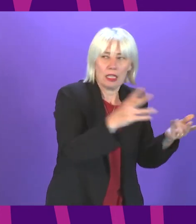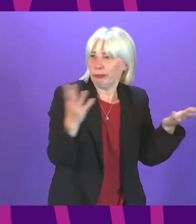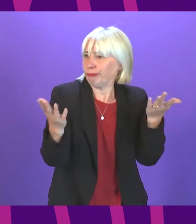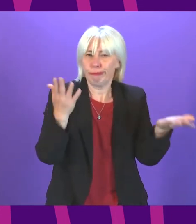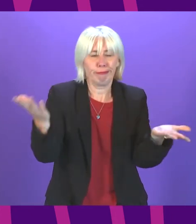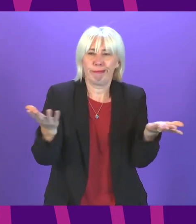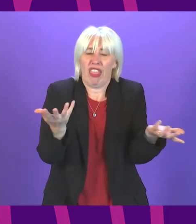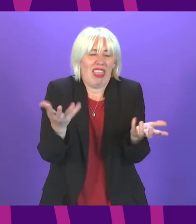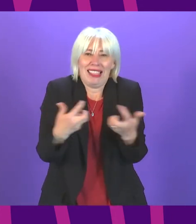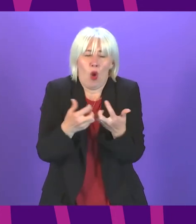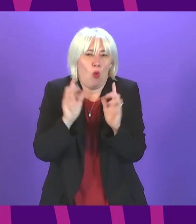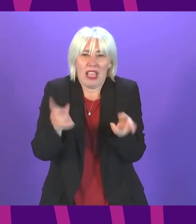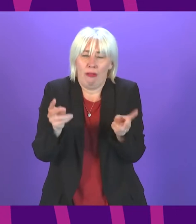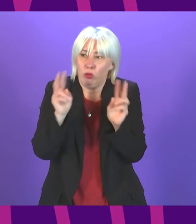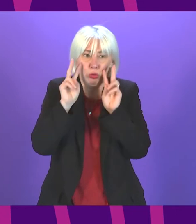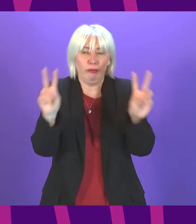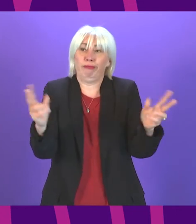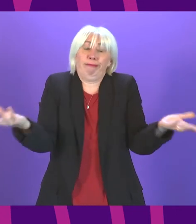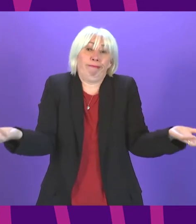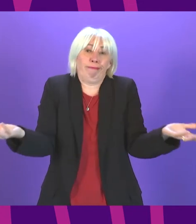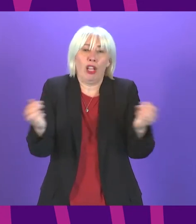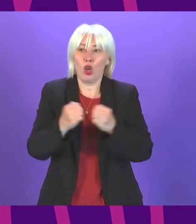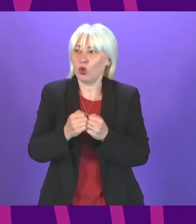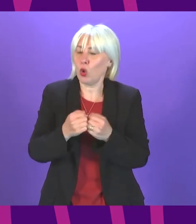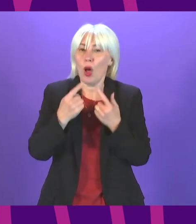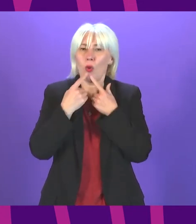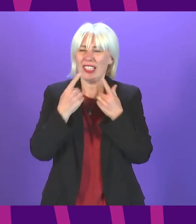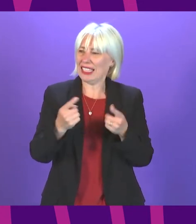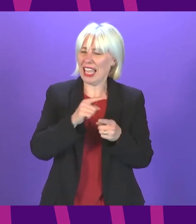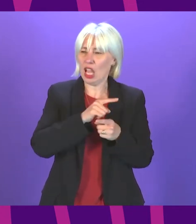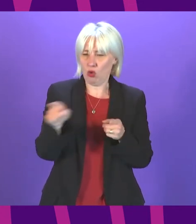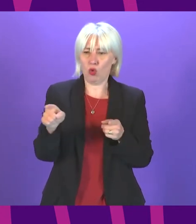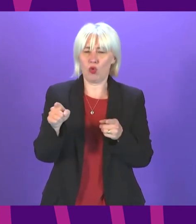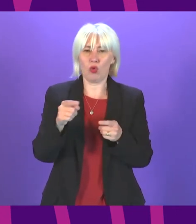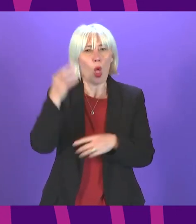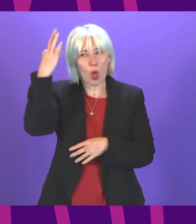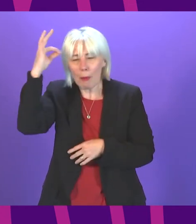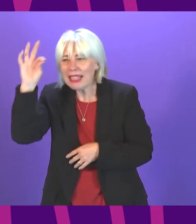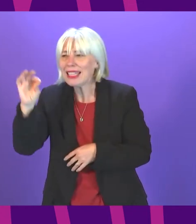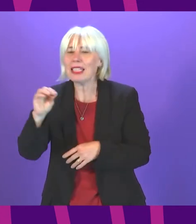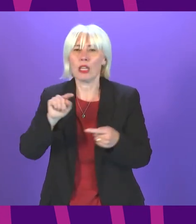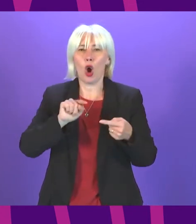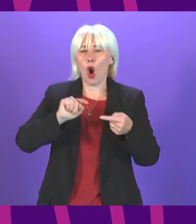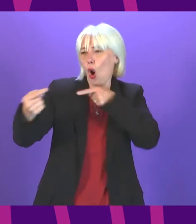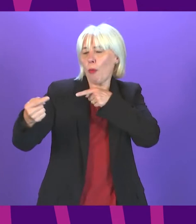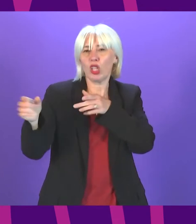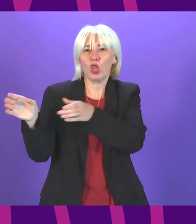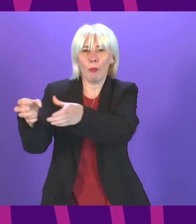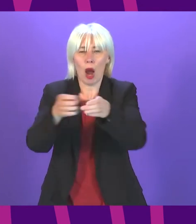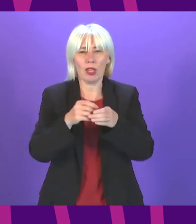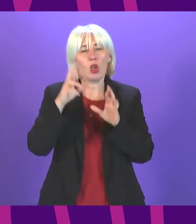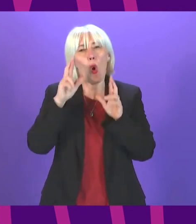way of looking at things so can I say both to the opposition parties and to the committees of parliament that I hope as